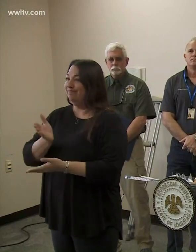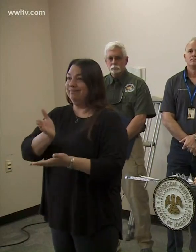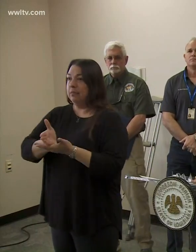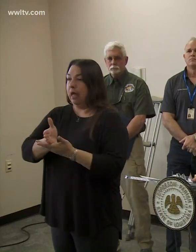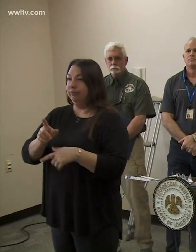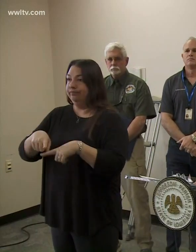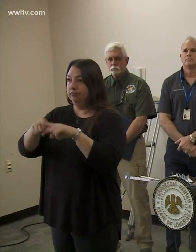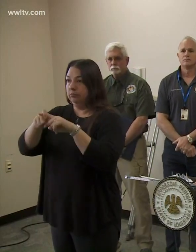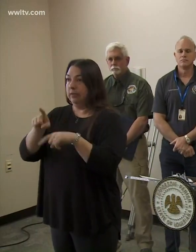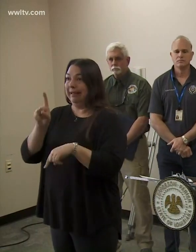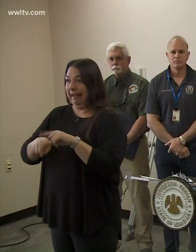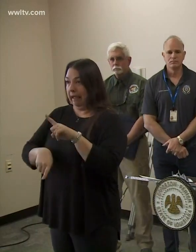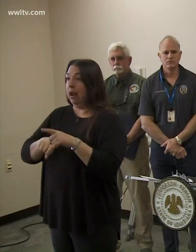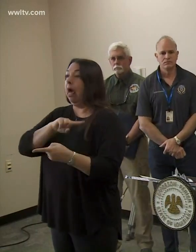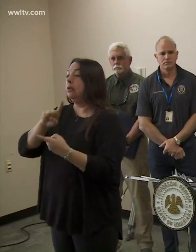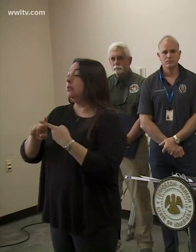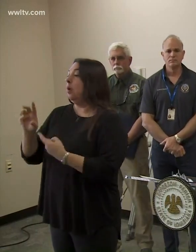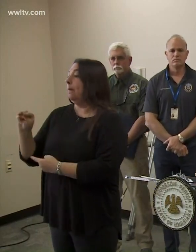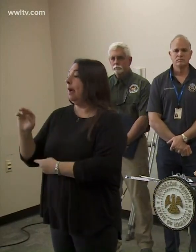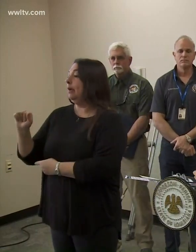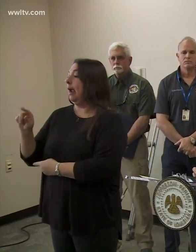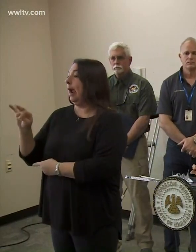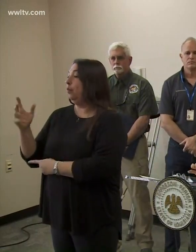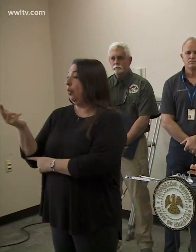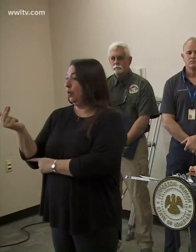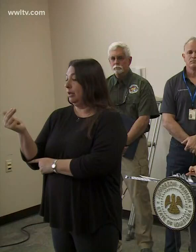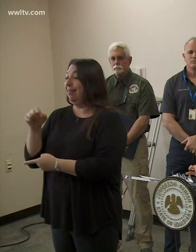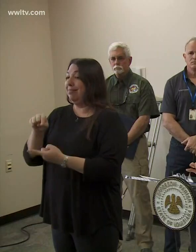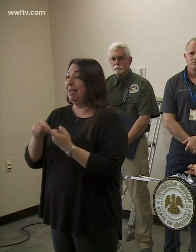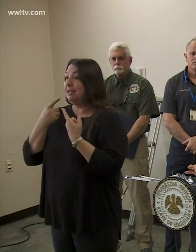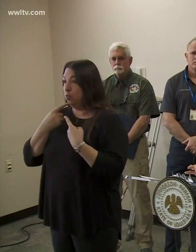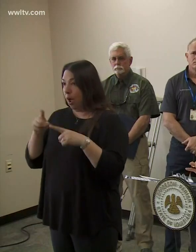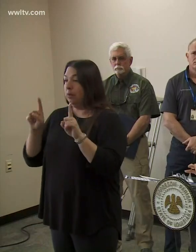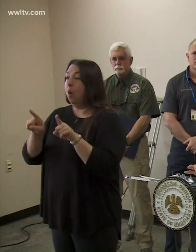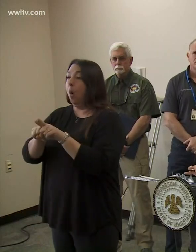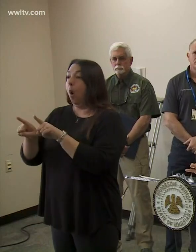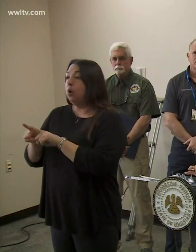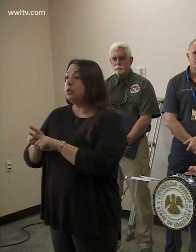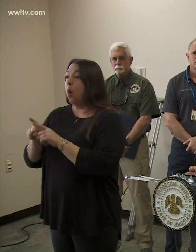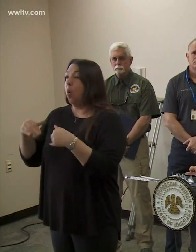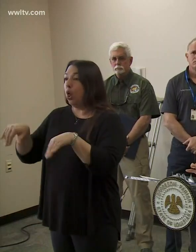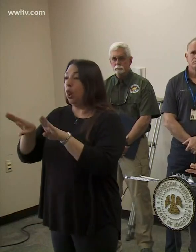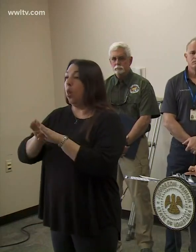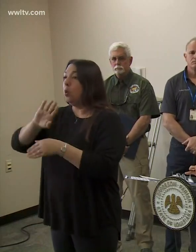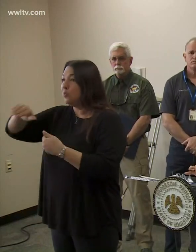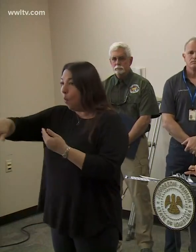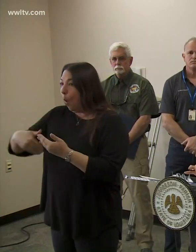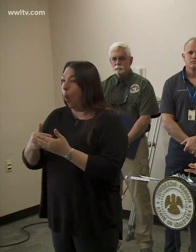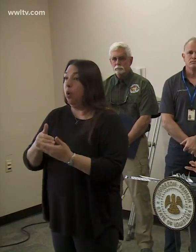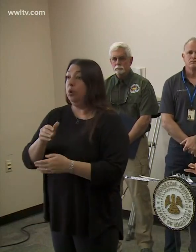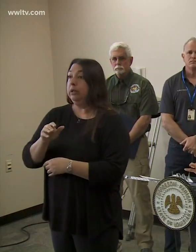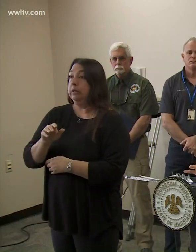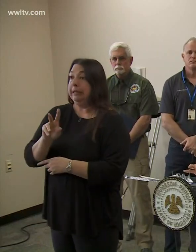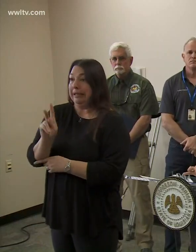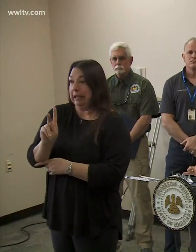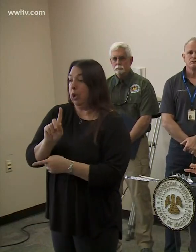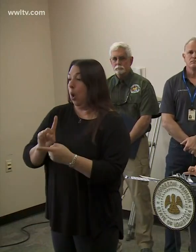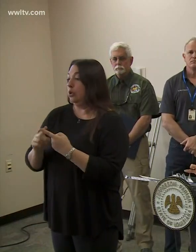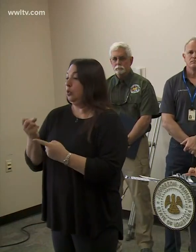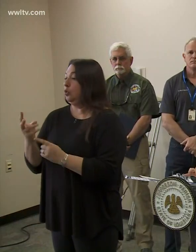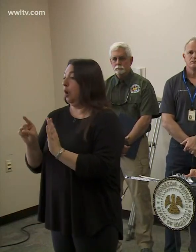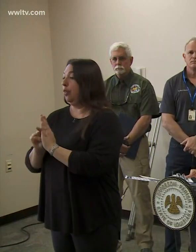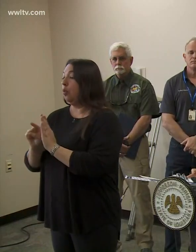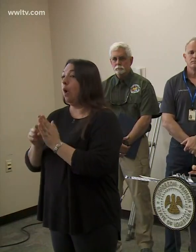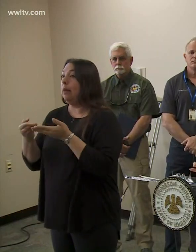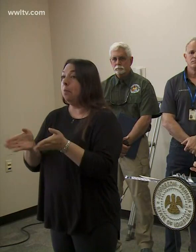Monday, April 13th. This proclamation also closed all kindergarten through 12th grade